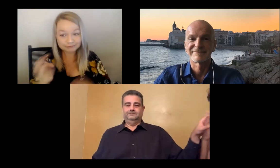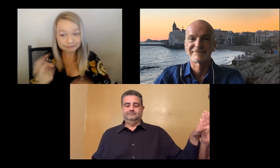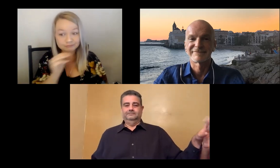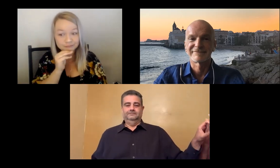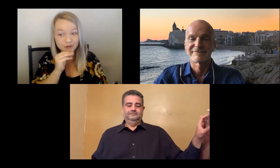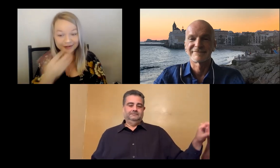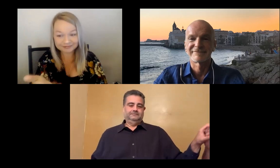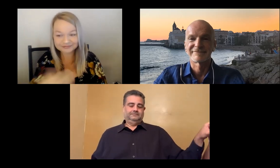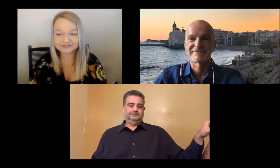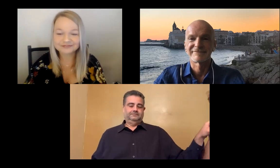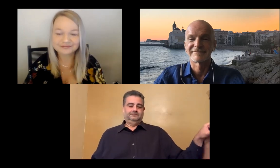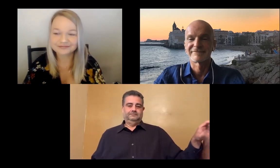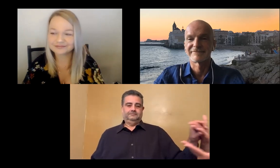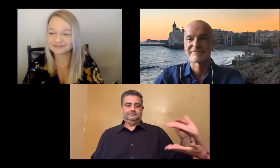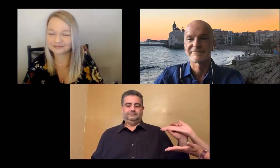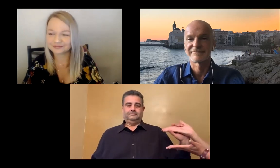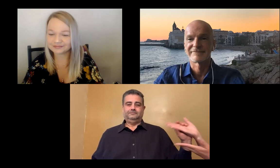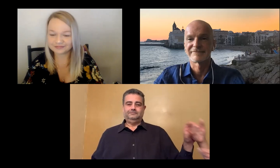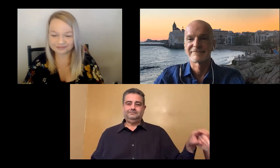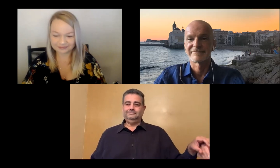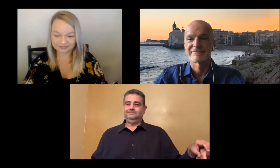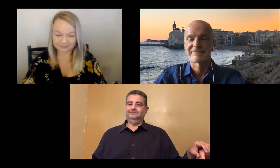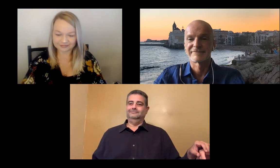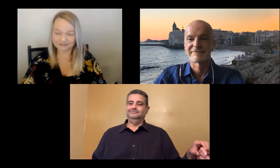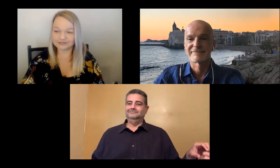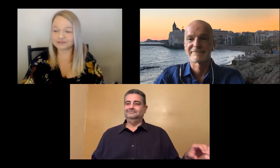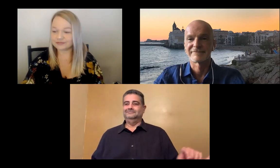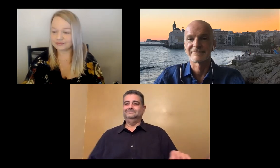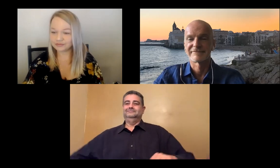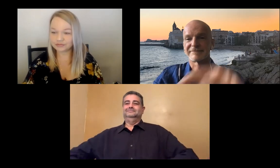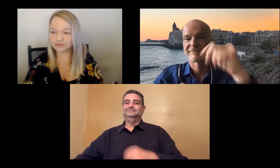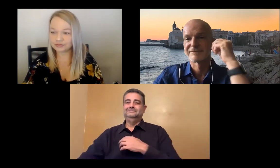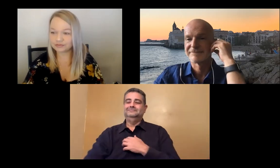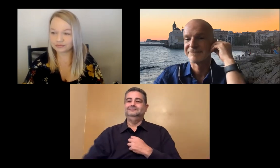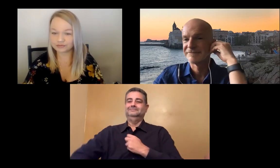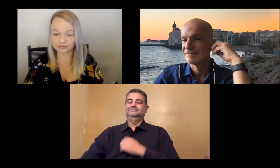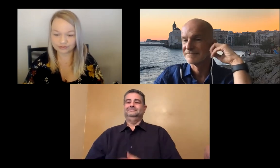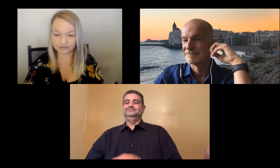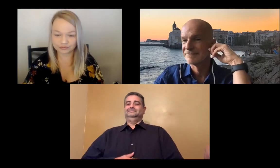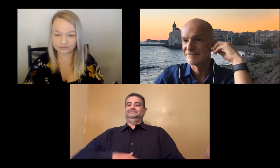about technology that can serve deafblind people in the deafblind community. Take it away.